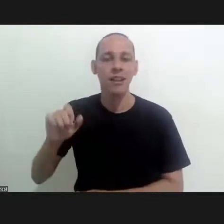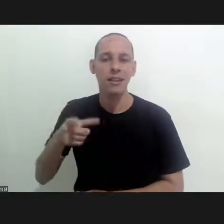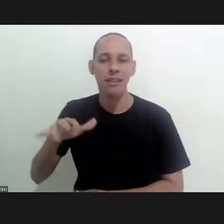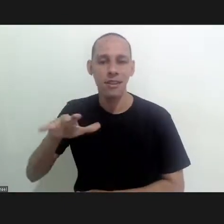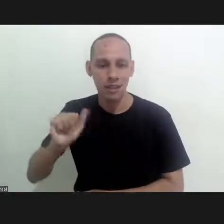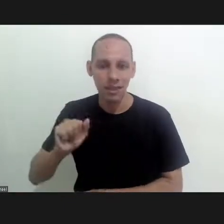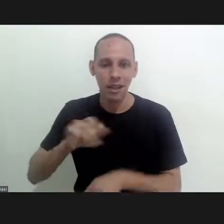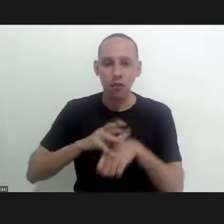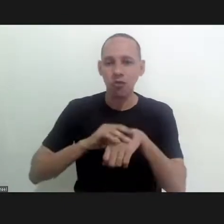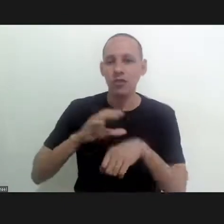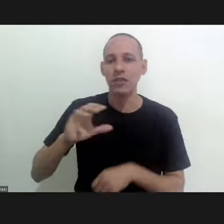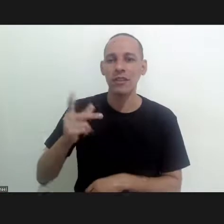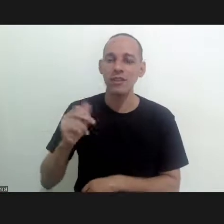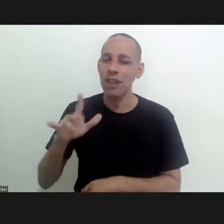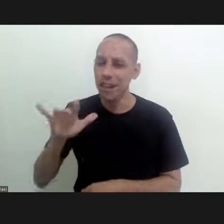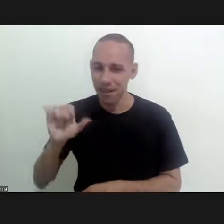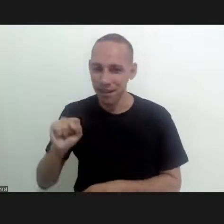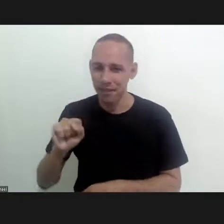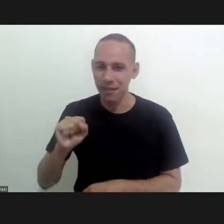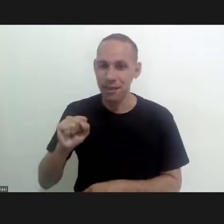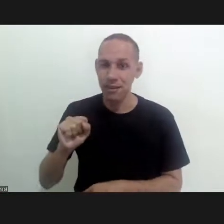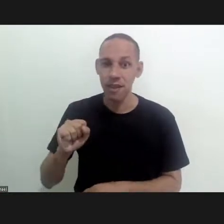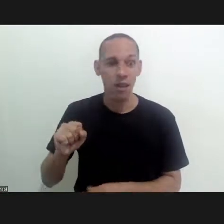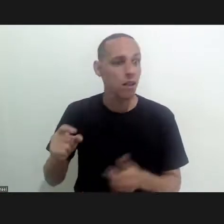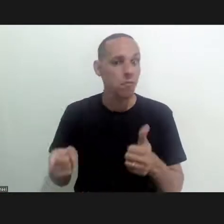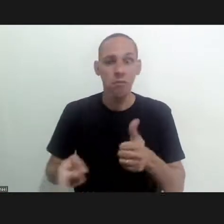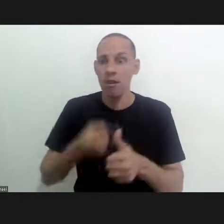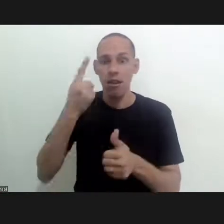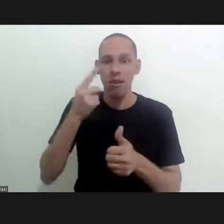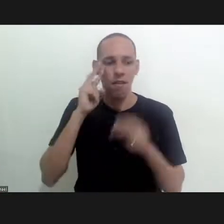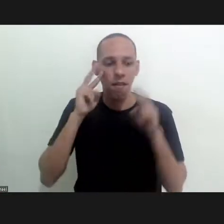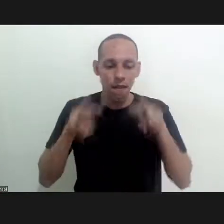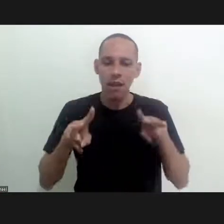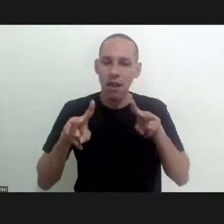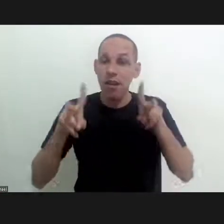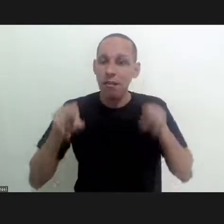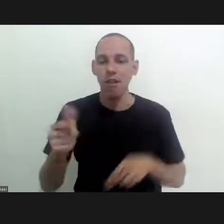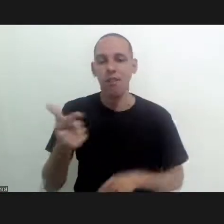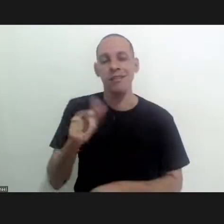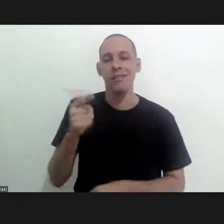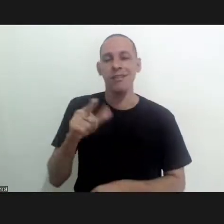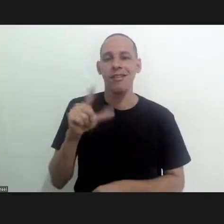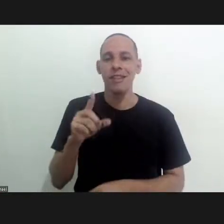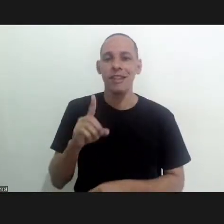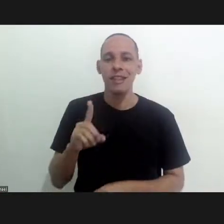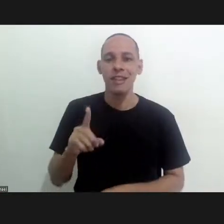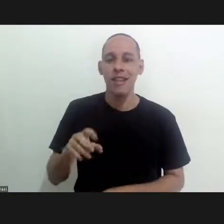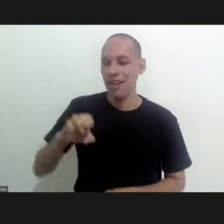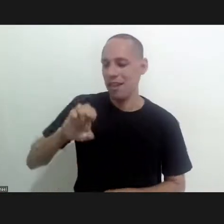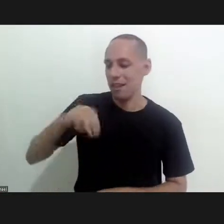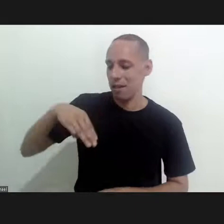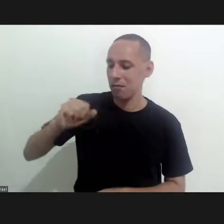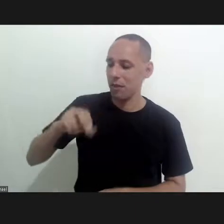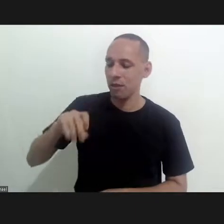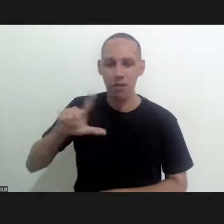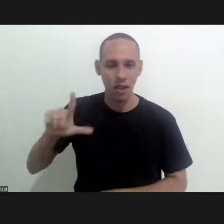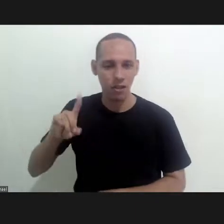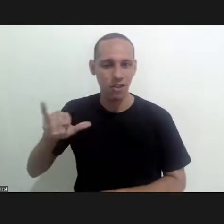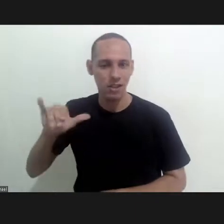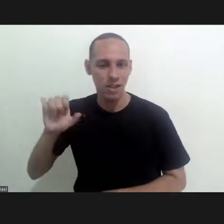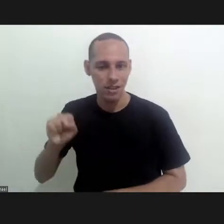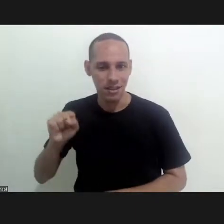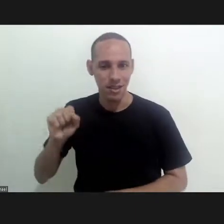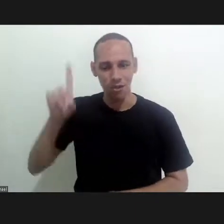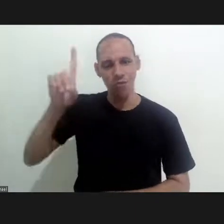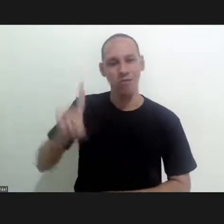for Chagas disease. At the time, it was an unforeseen proposal. Under Emmanuel Diaz, the